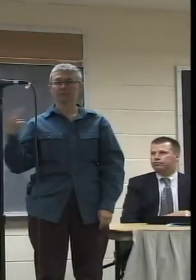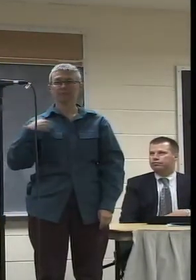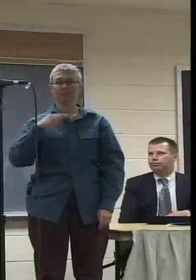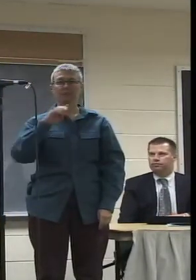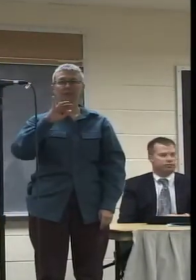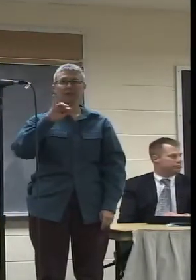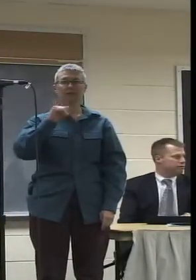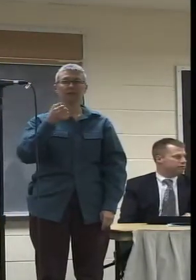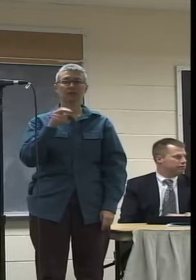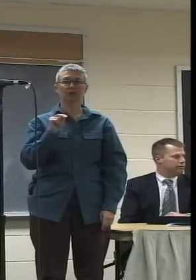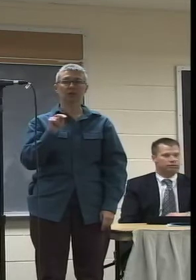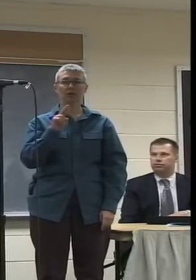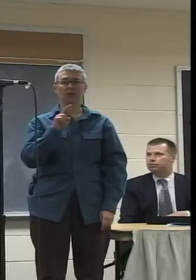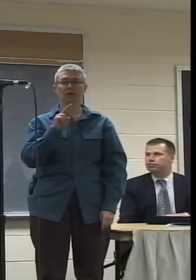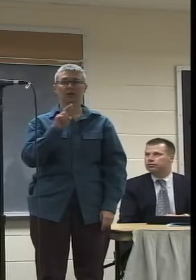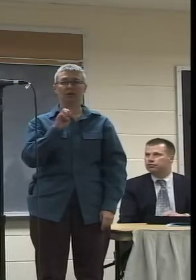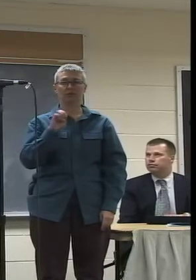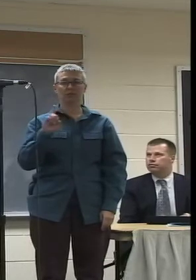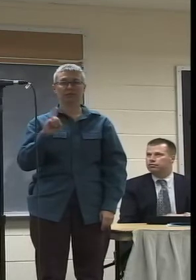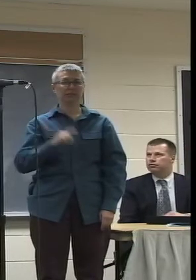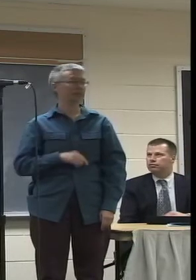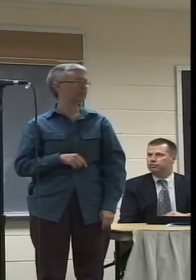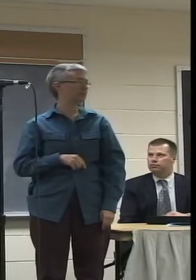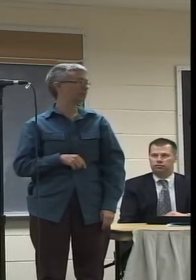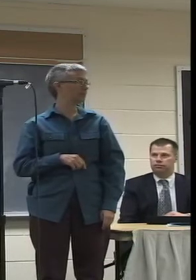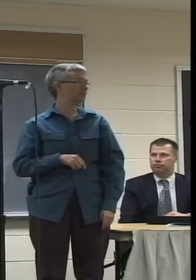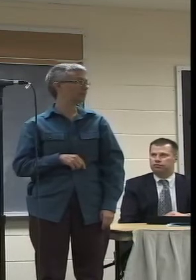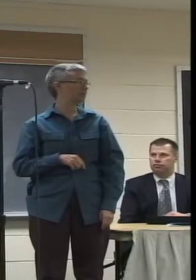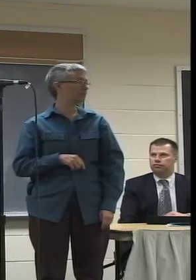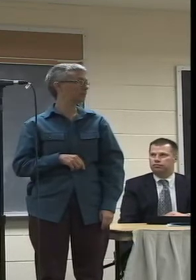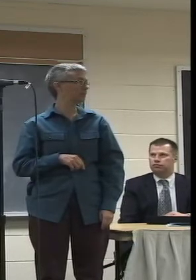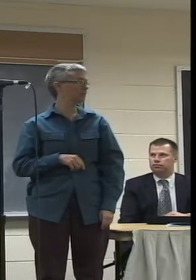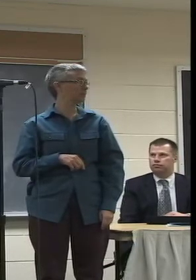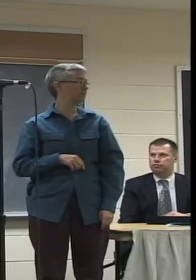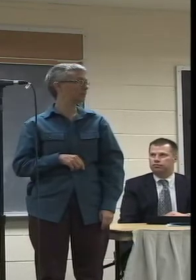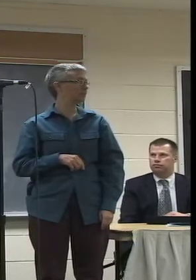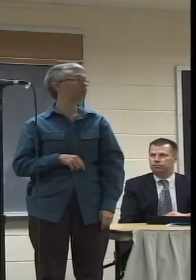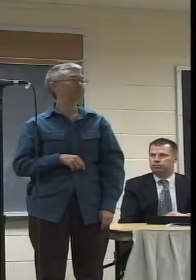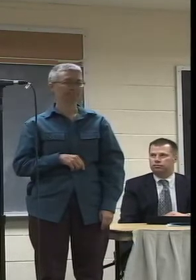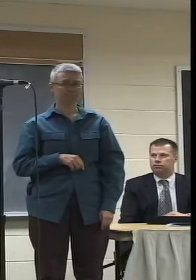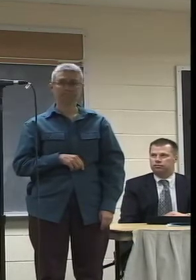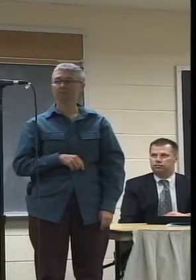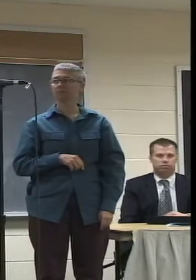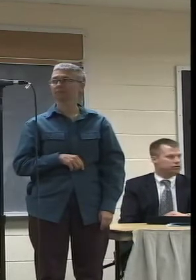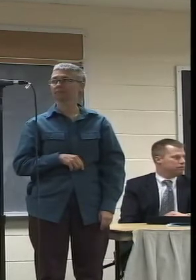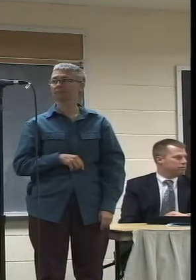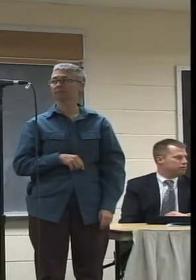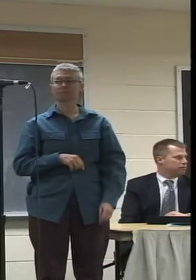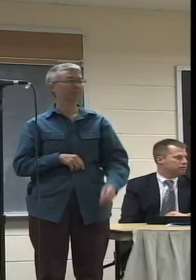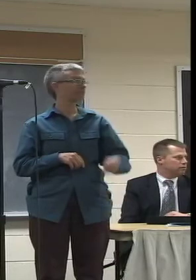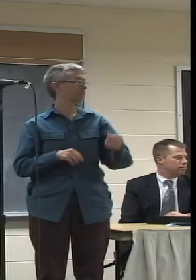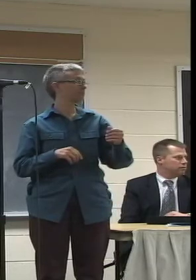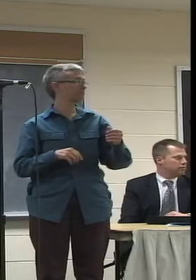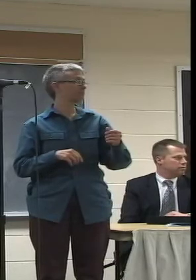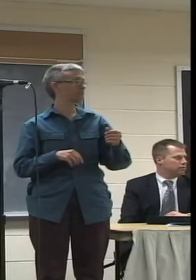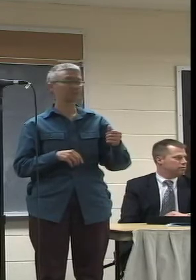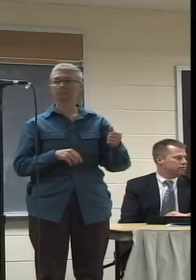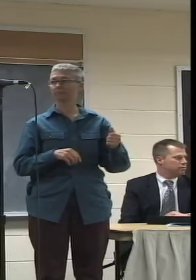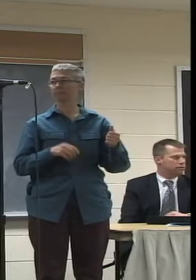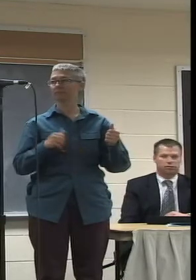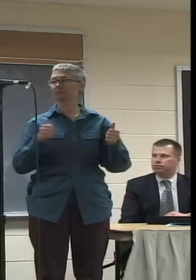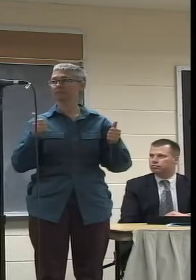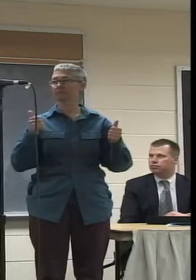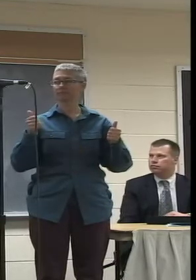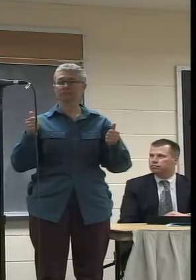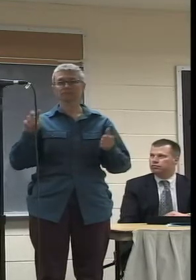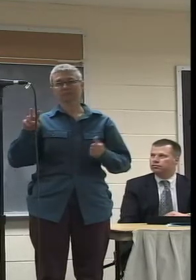Reed. Oh. Are you on this list here? Jonathan Reed. Okay. Good, go. Yeah, I'll have Stevie come up right after